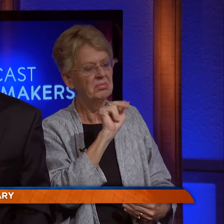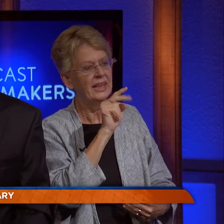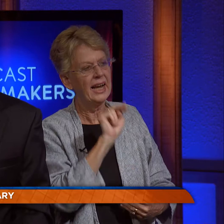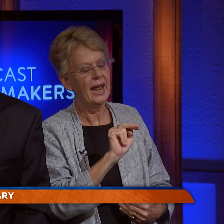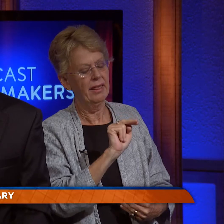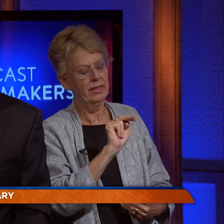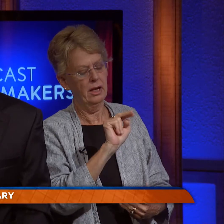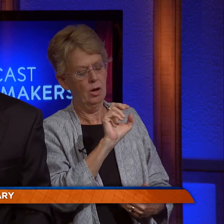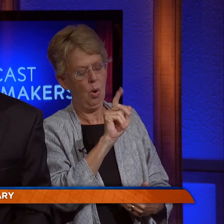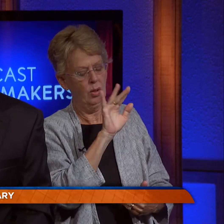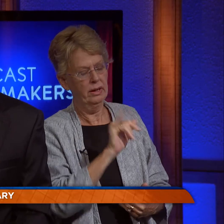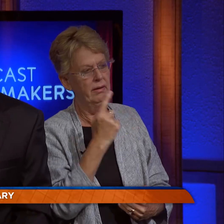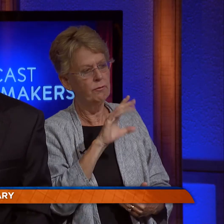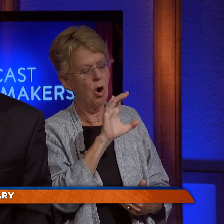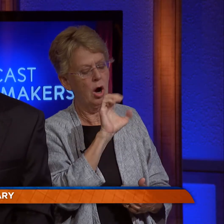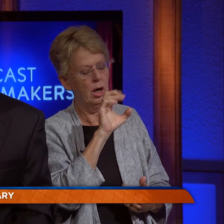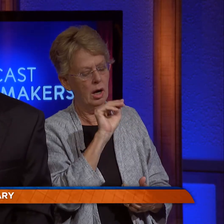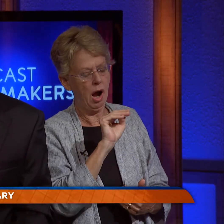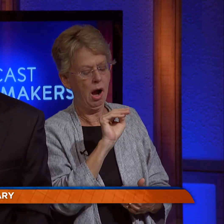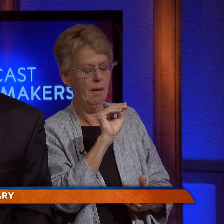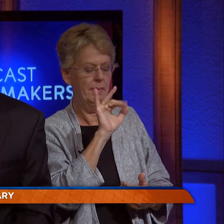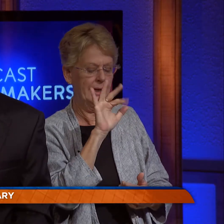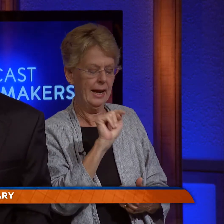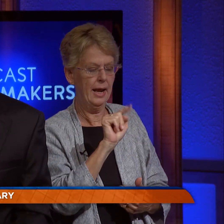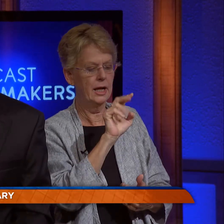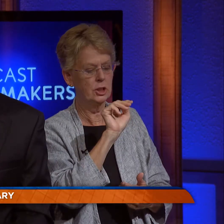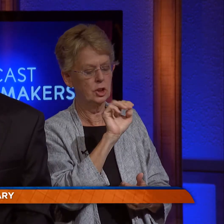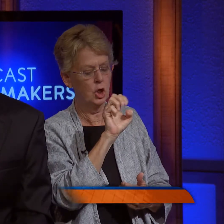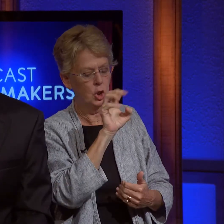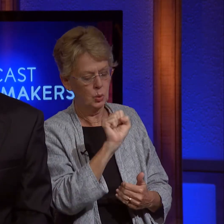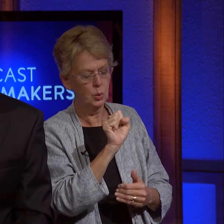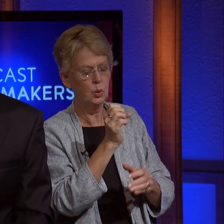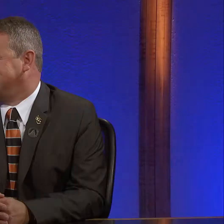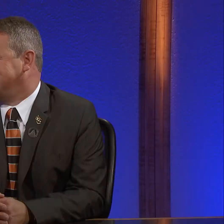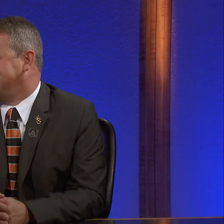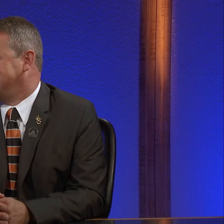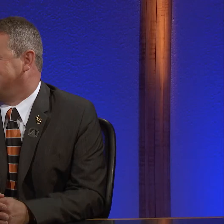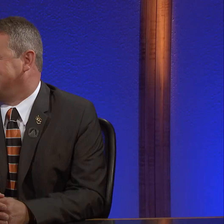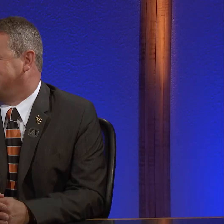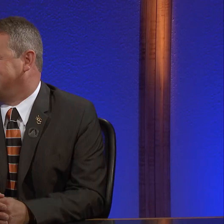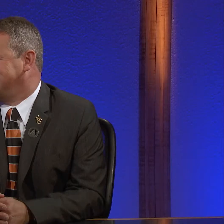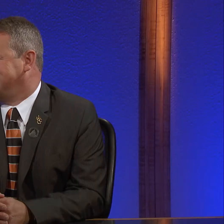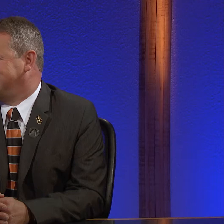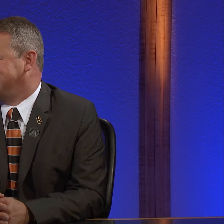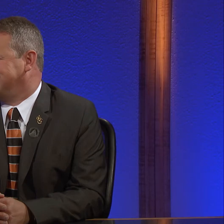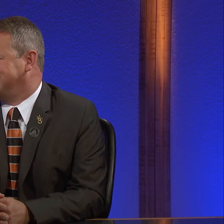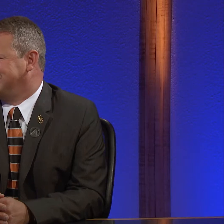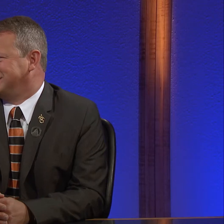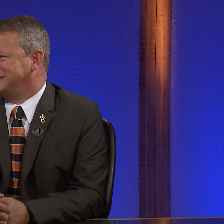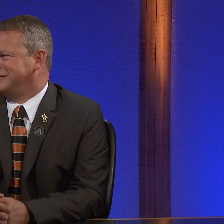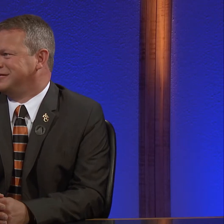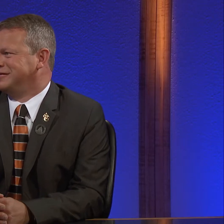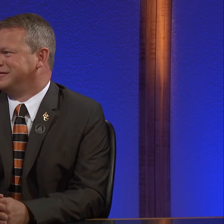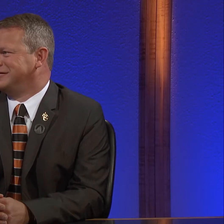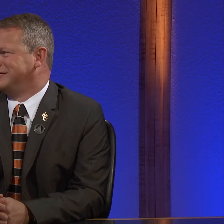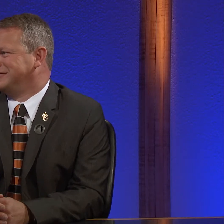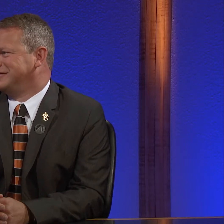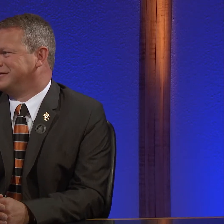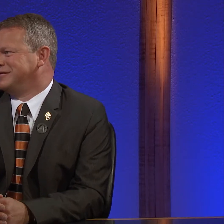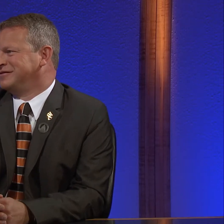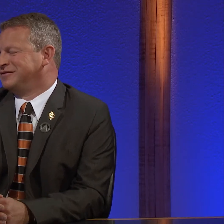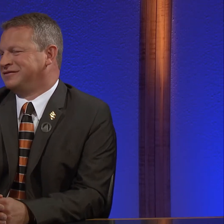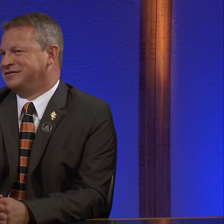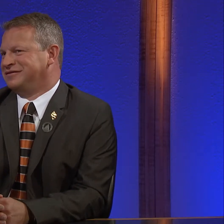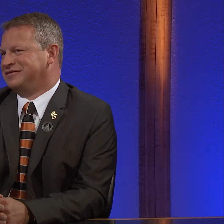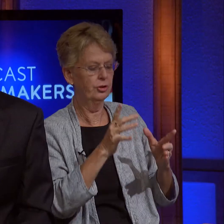Comcast Newsmakers at the Kent McCray Television Studio at the University of Hartford. Jeff Braven, Executive Director of the American School for the Deaf, joins